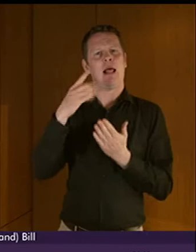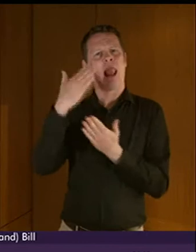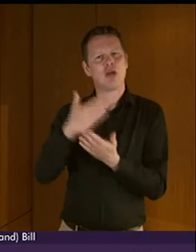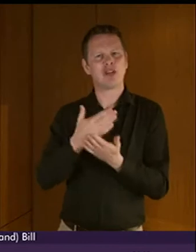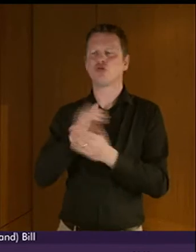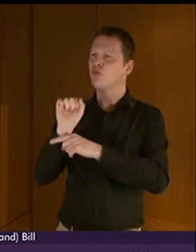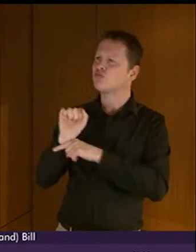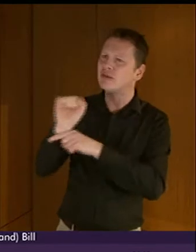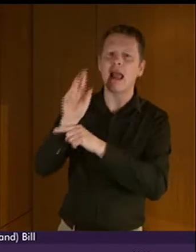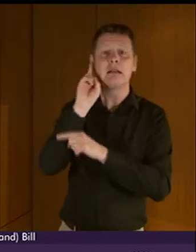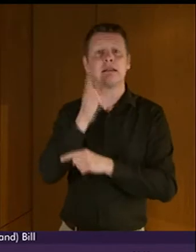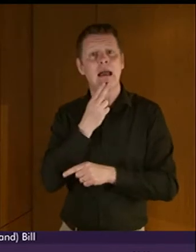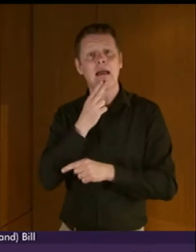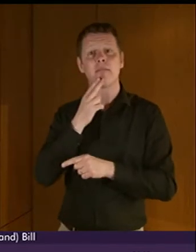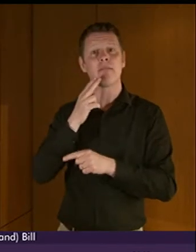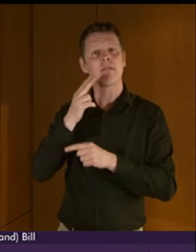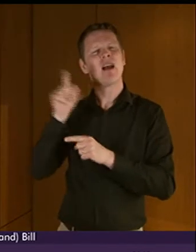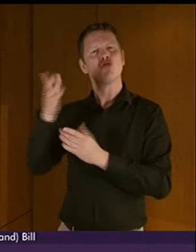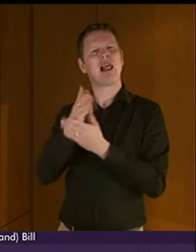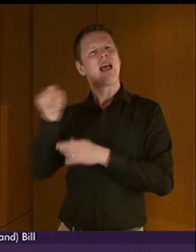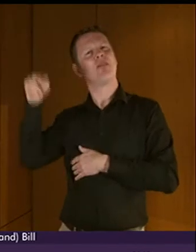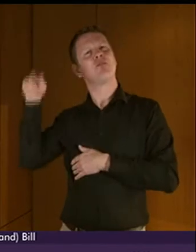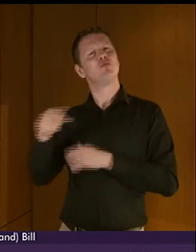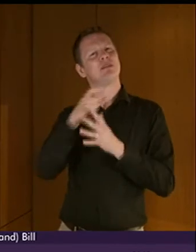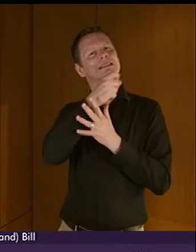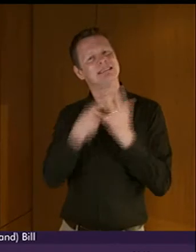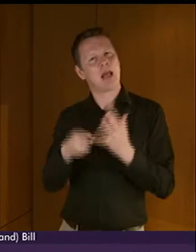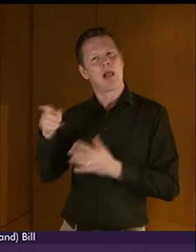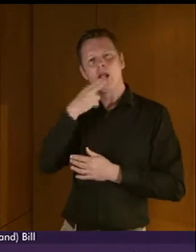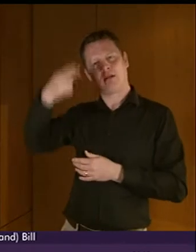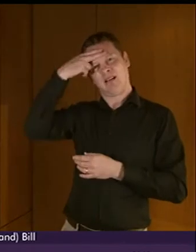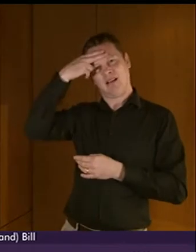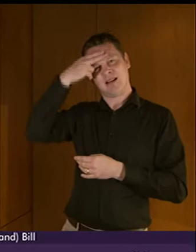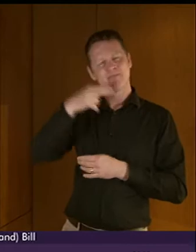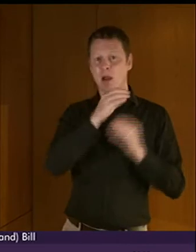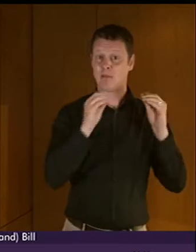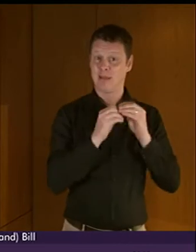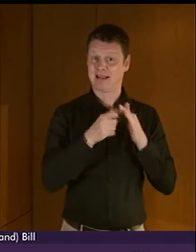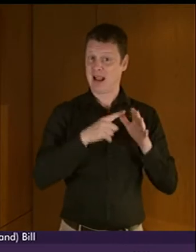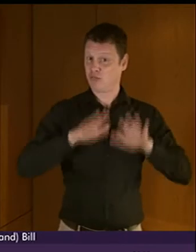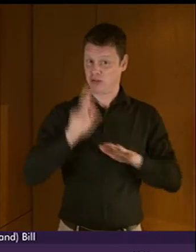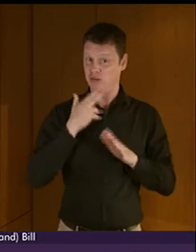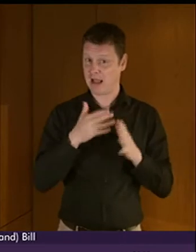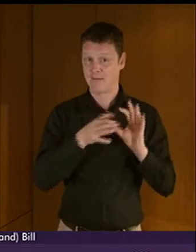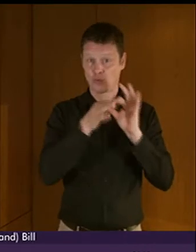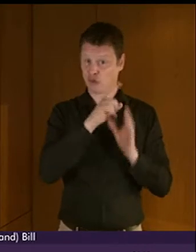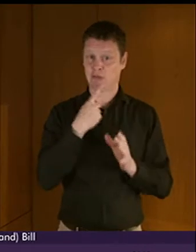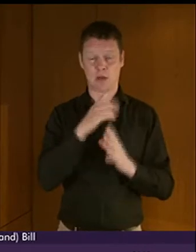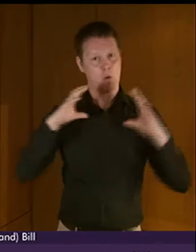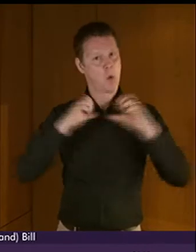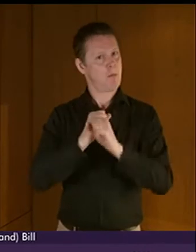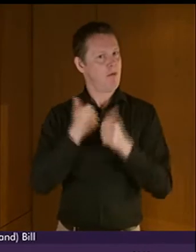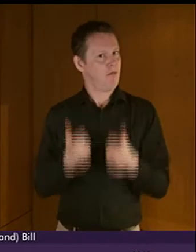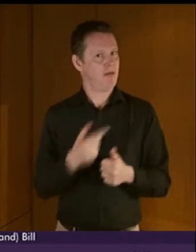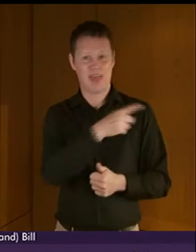protects deaf people based on the view that they are disabled. The British Deaf Association put it very succinctly. The